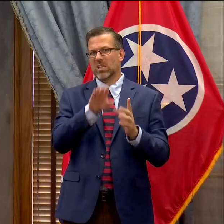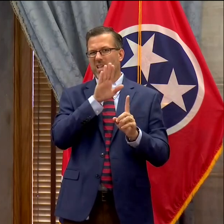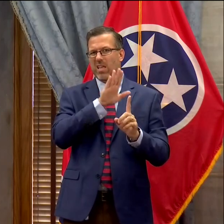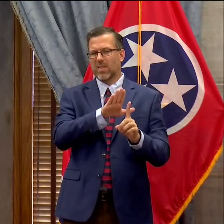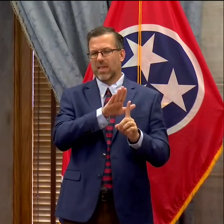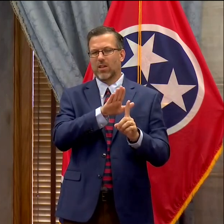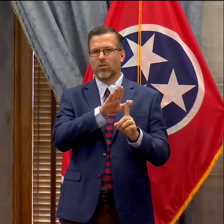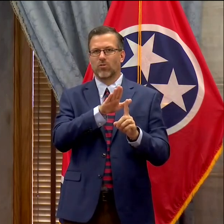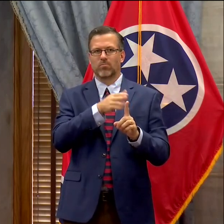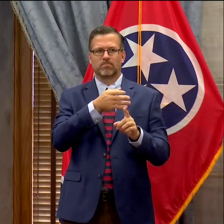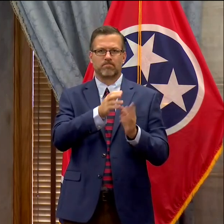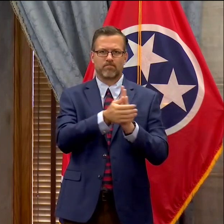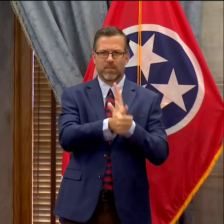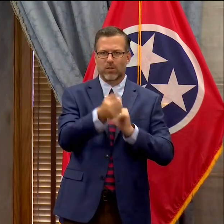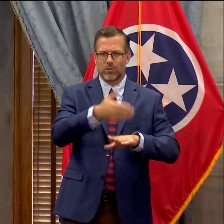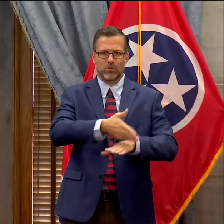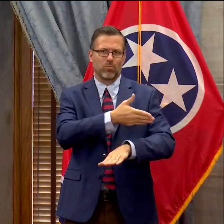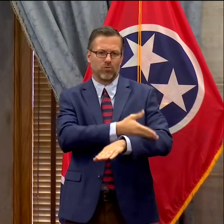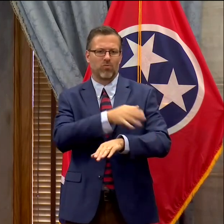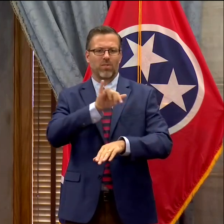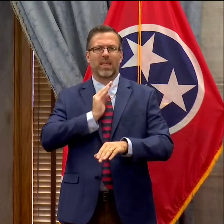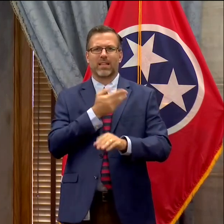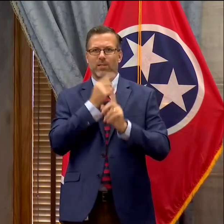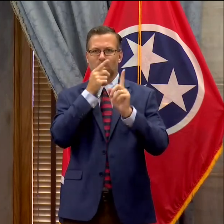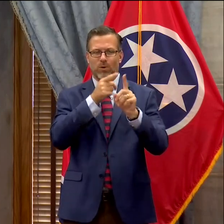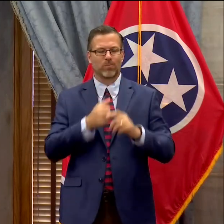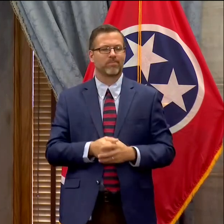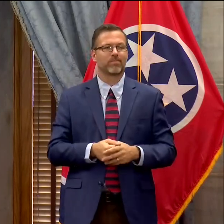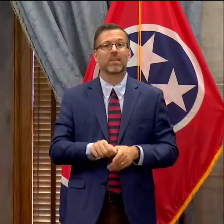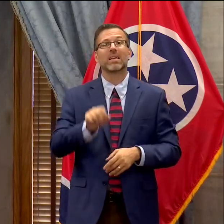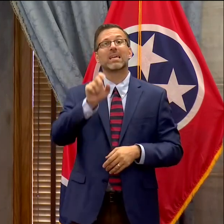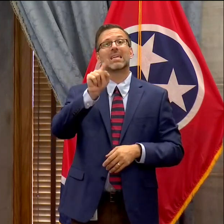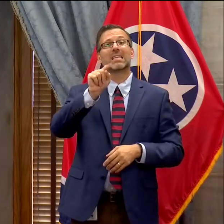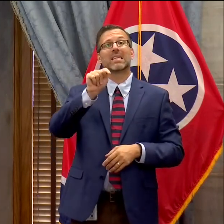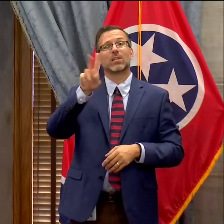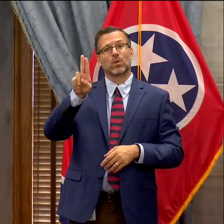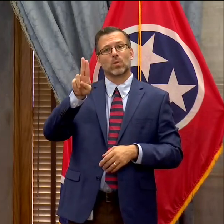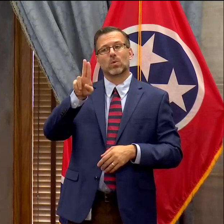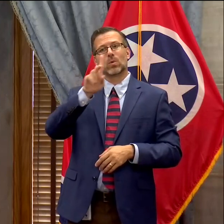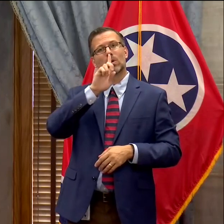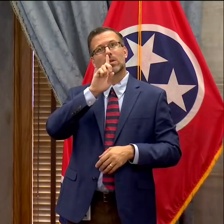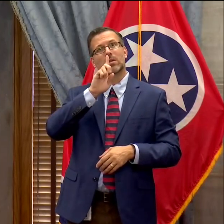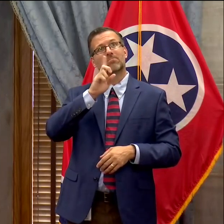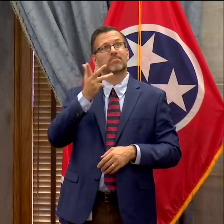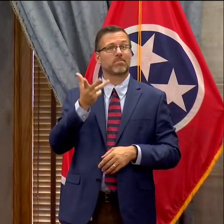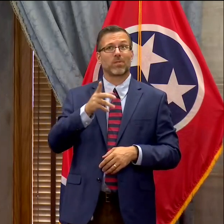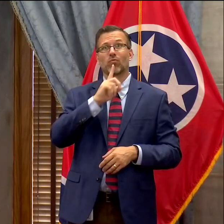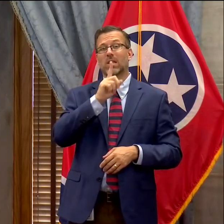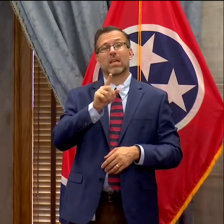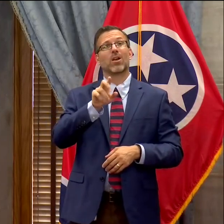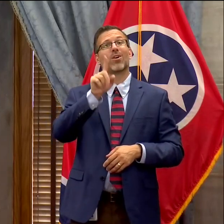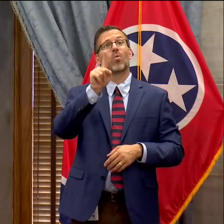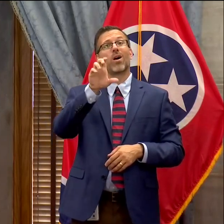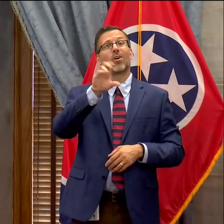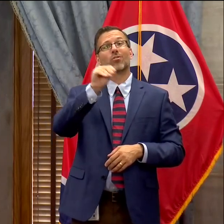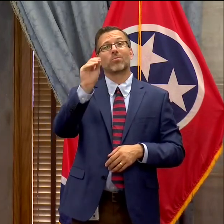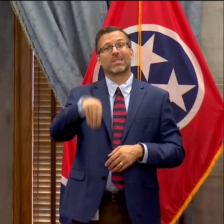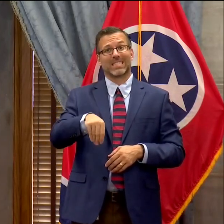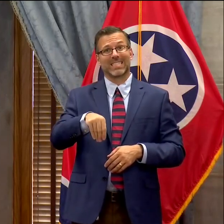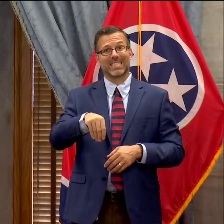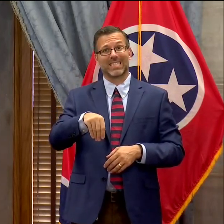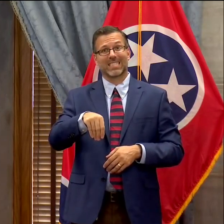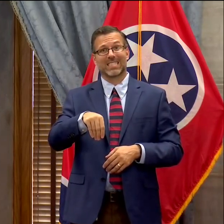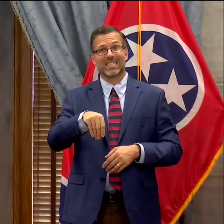Like other universities in Tennessee and across the country, Tennessee Tech quickly transitioned 100 percent of our traditionally